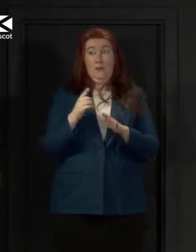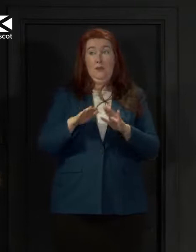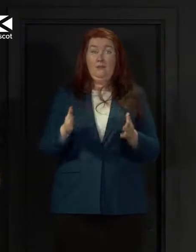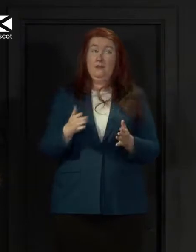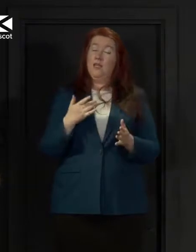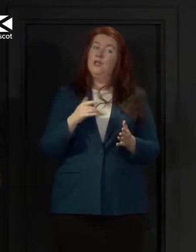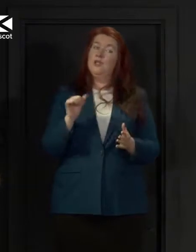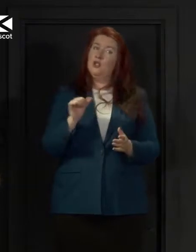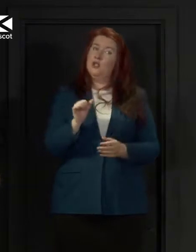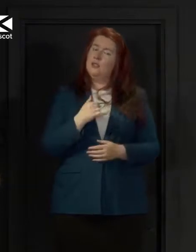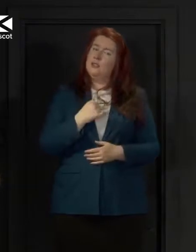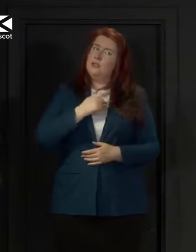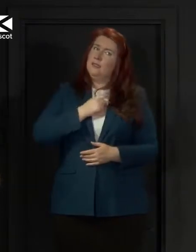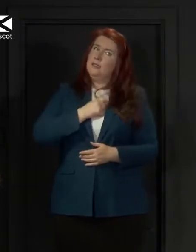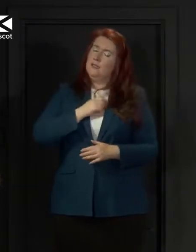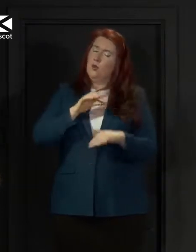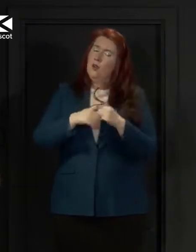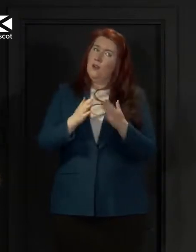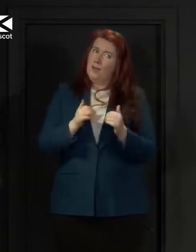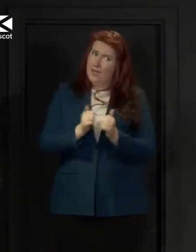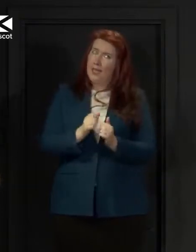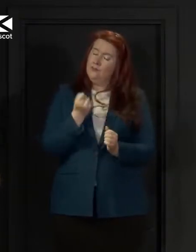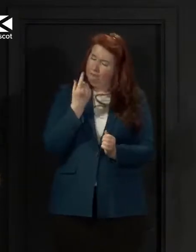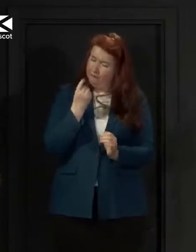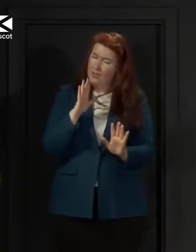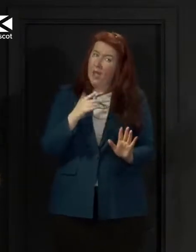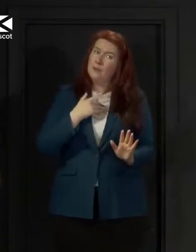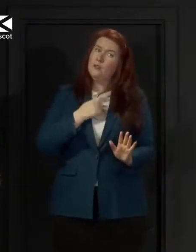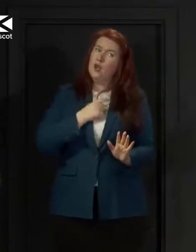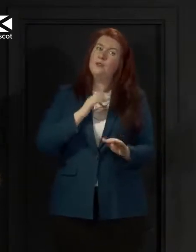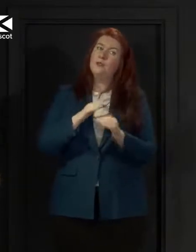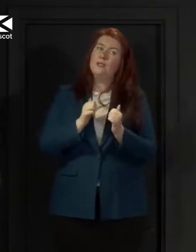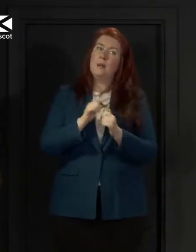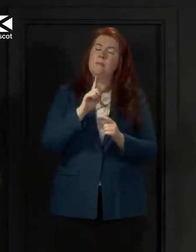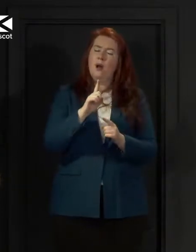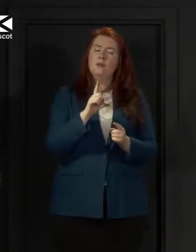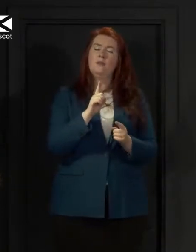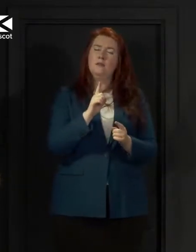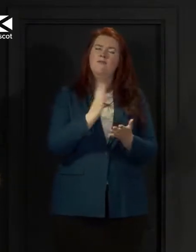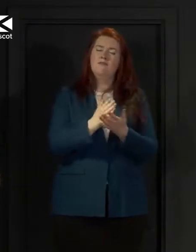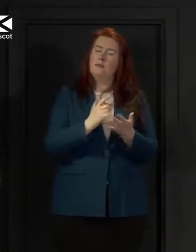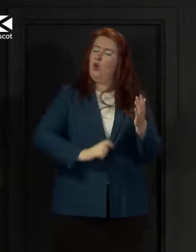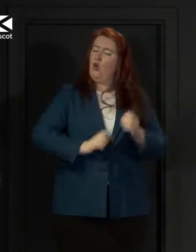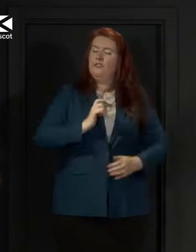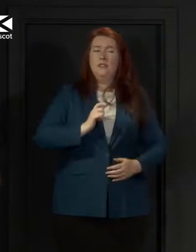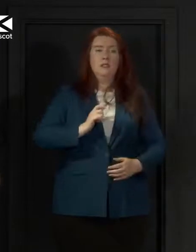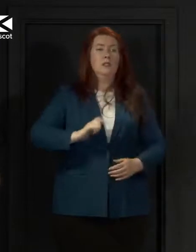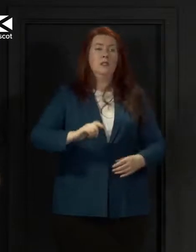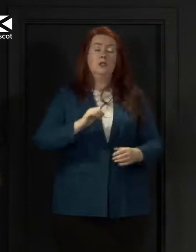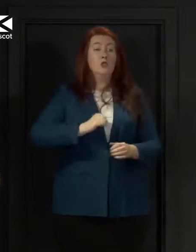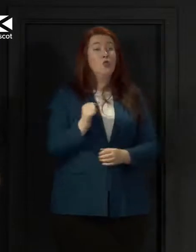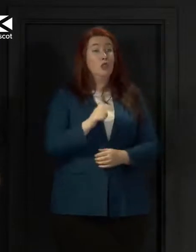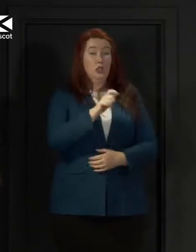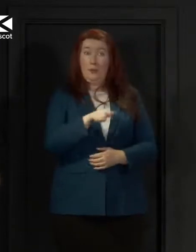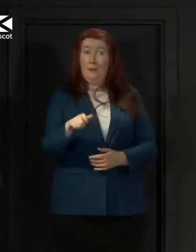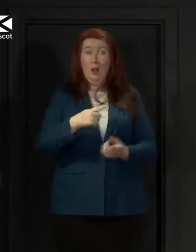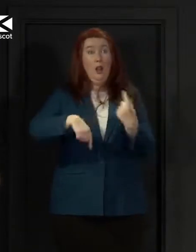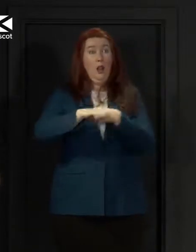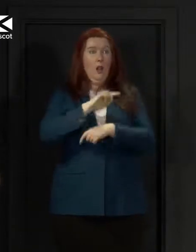that wee bit nervous about this weekend notwithstanding that I have absolute confidence that the people of Scotland will continue